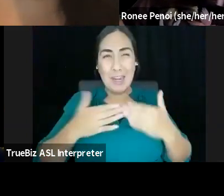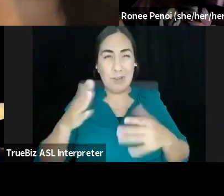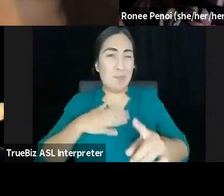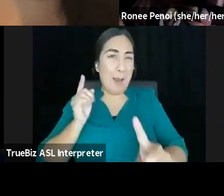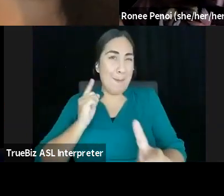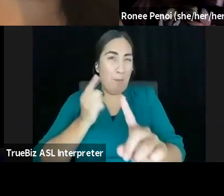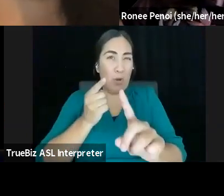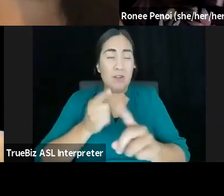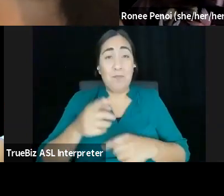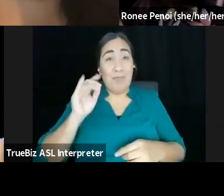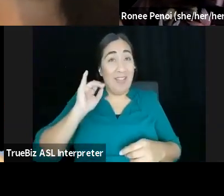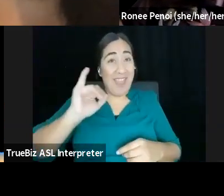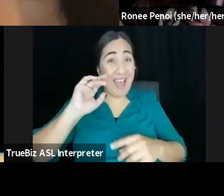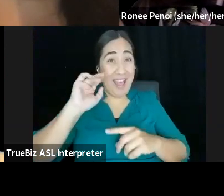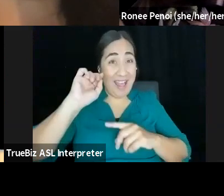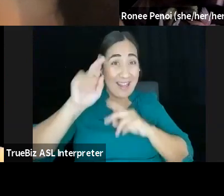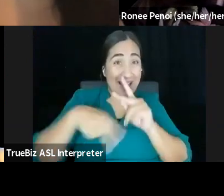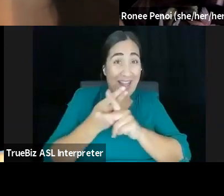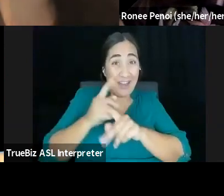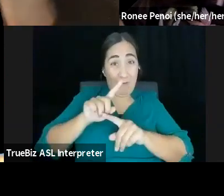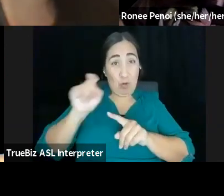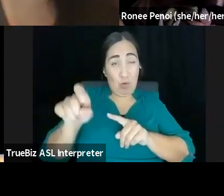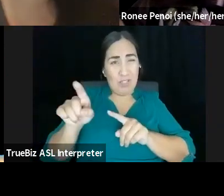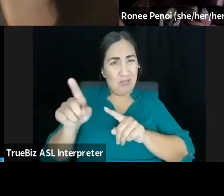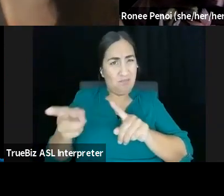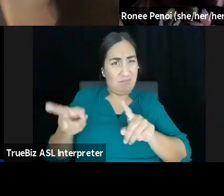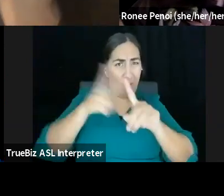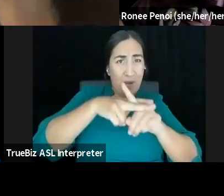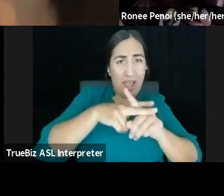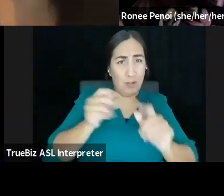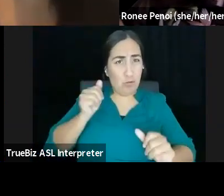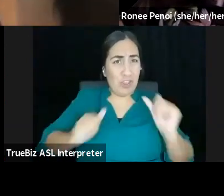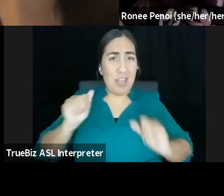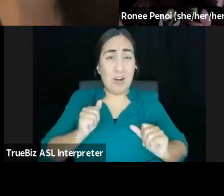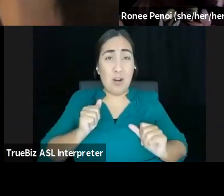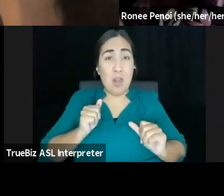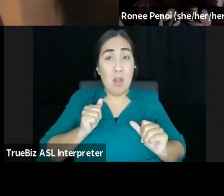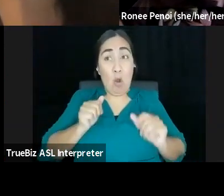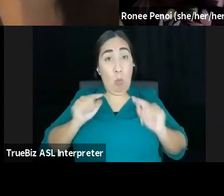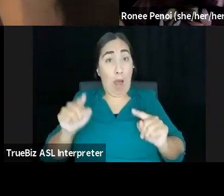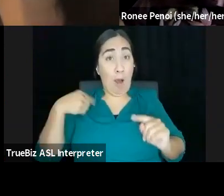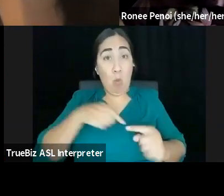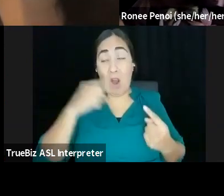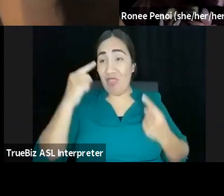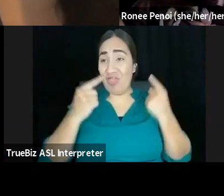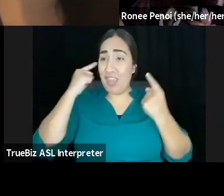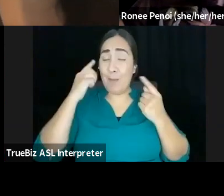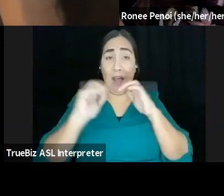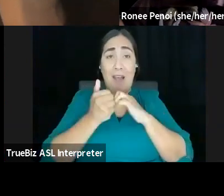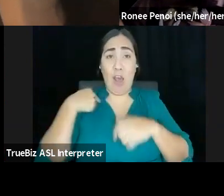also apply to theater as we're thinking about how do we recover? How do we regenerate and who bears the most responsibility